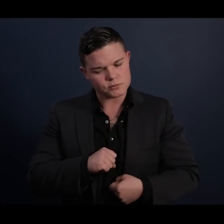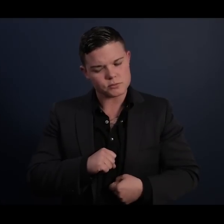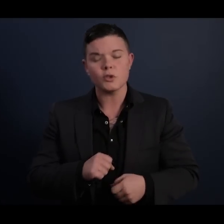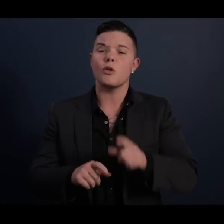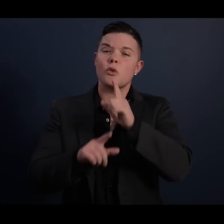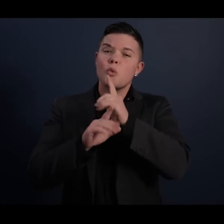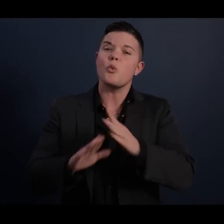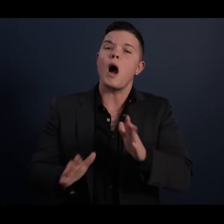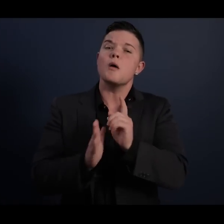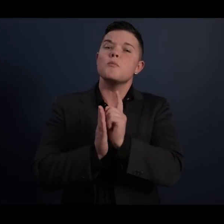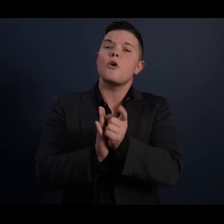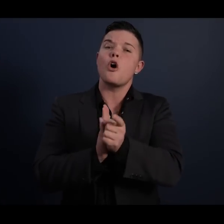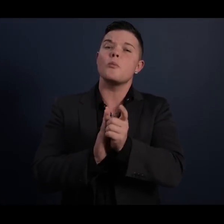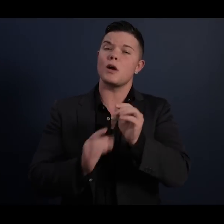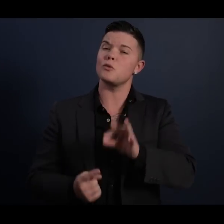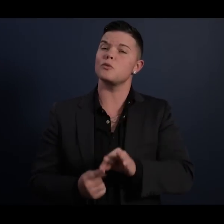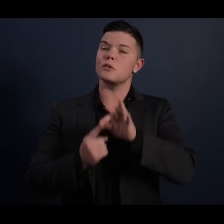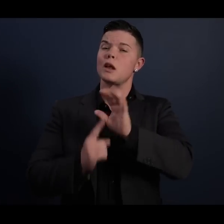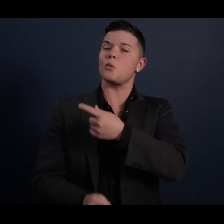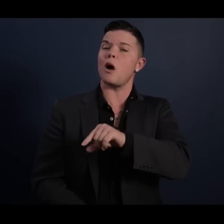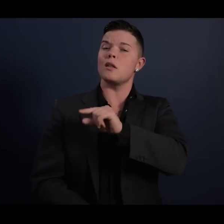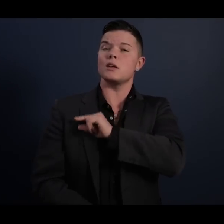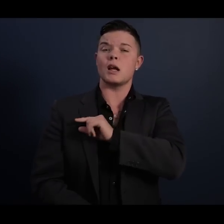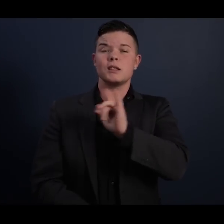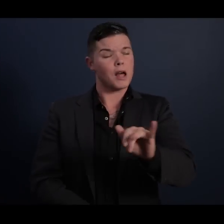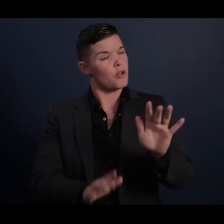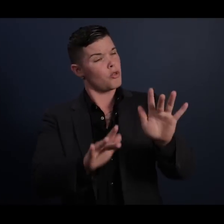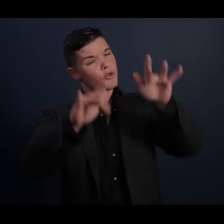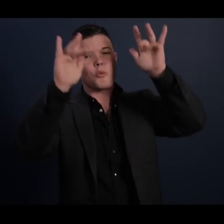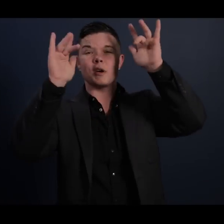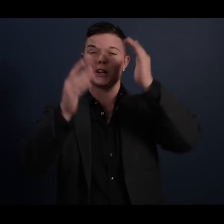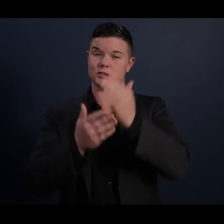moments and unique qualities that illuminate someone's soul.